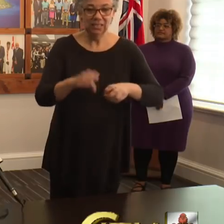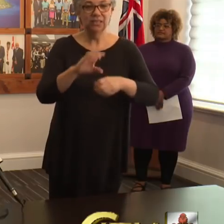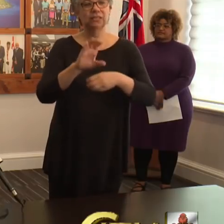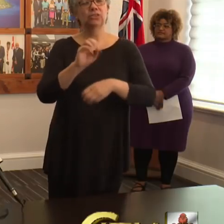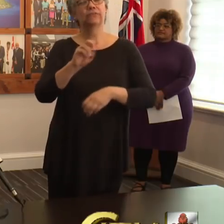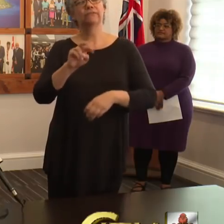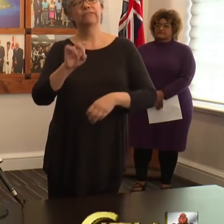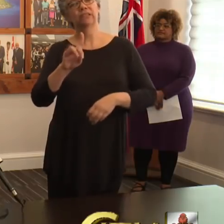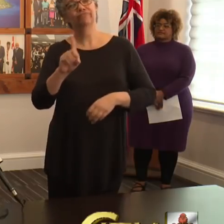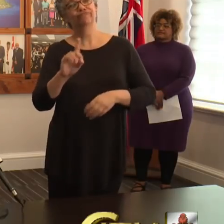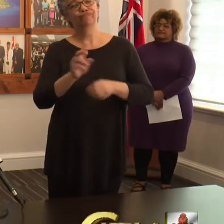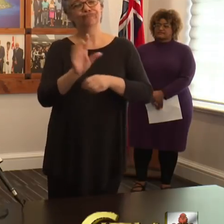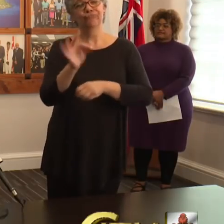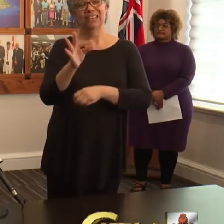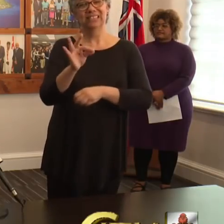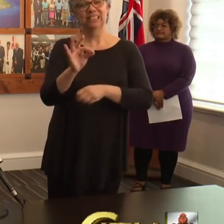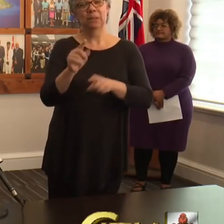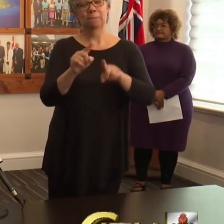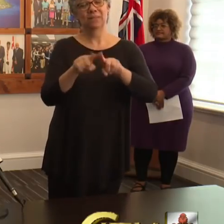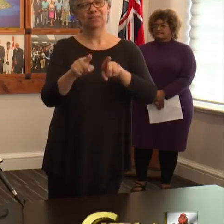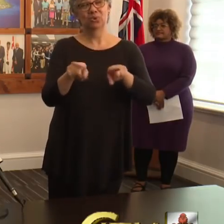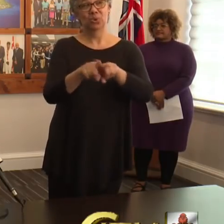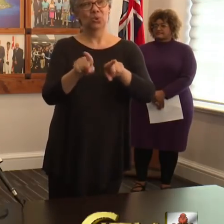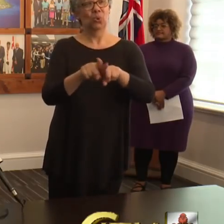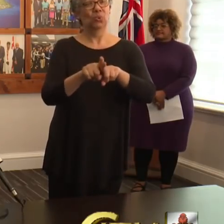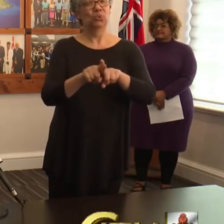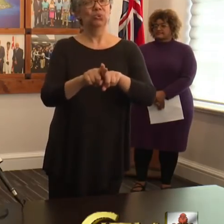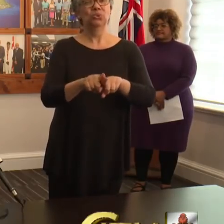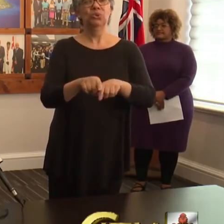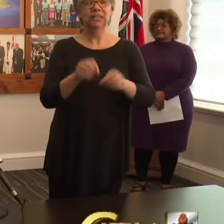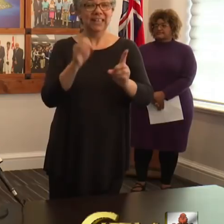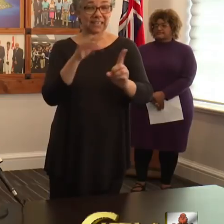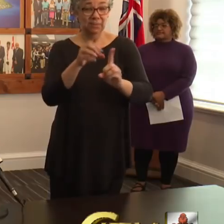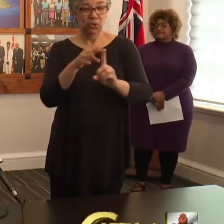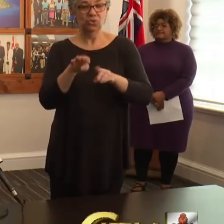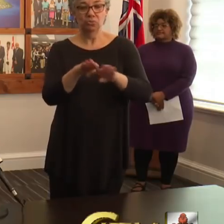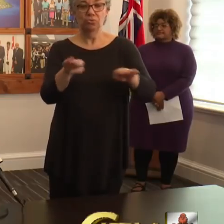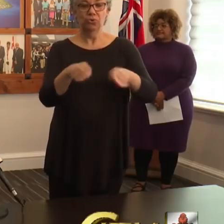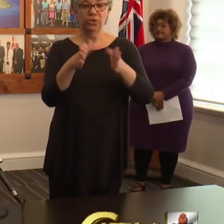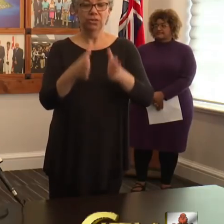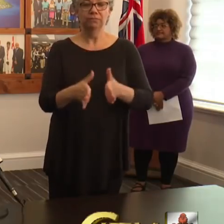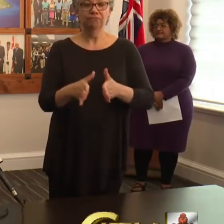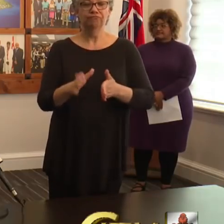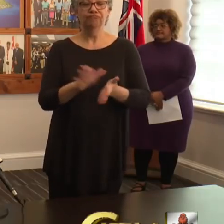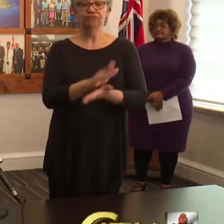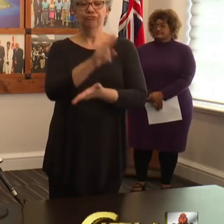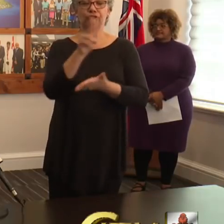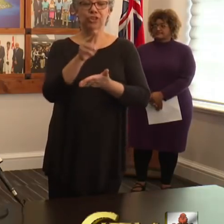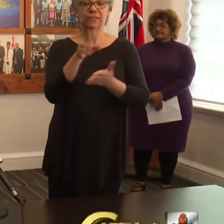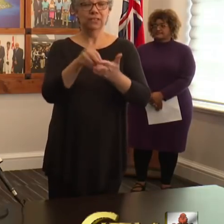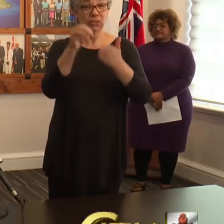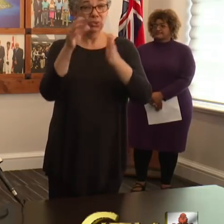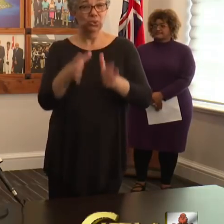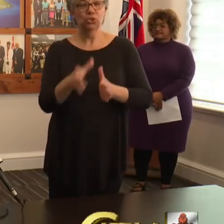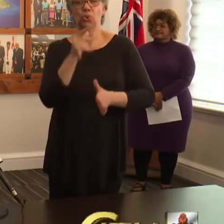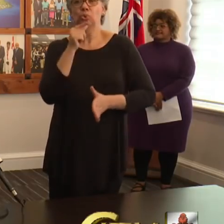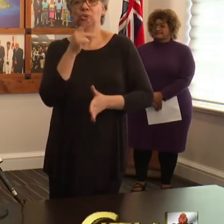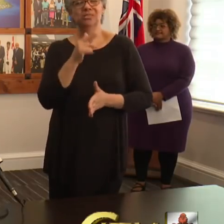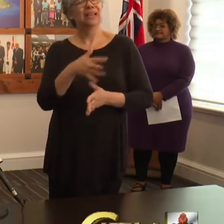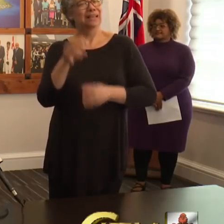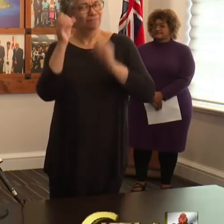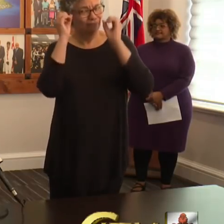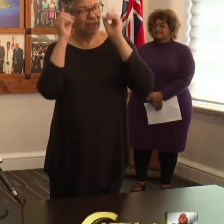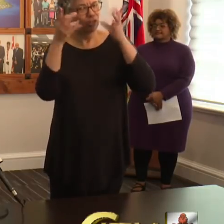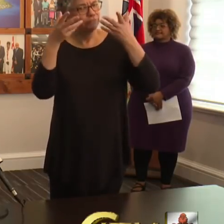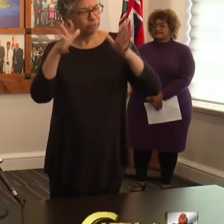-19 and doing the testing, but this is also a great opportunity to expose our Bermudian University students who are already educated in this field